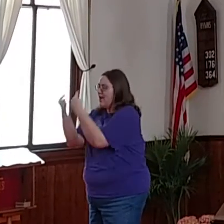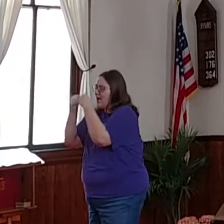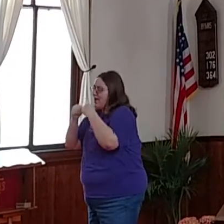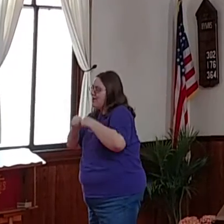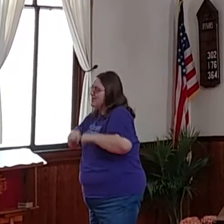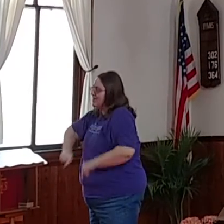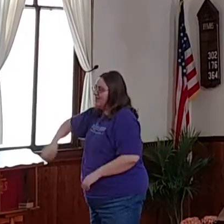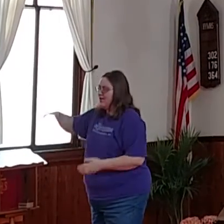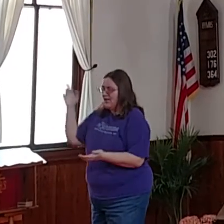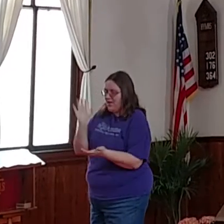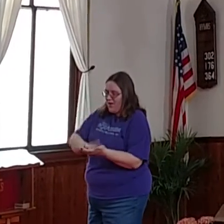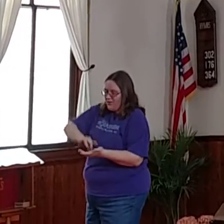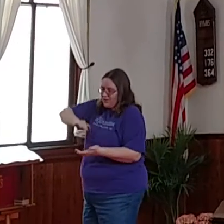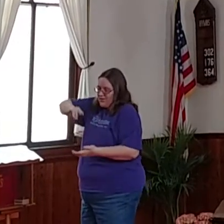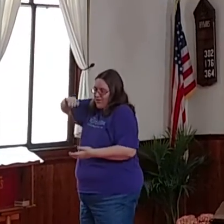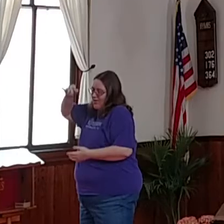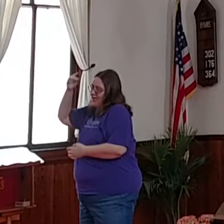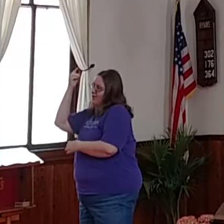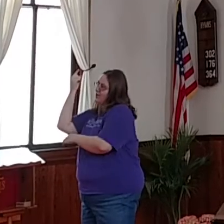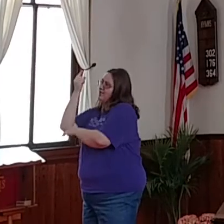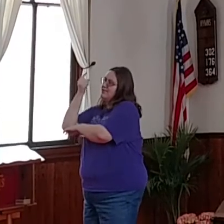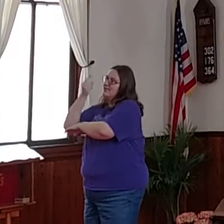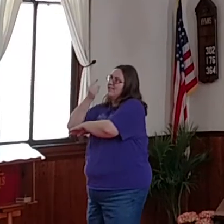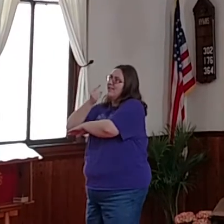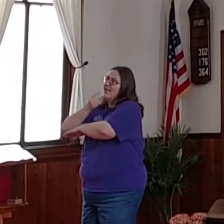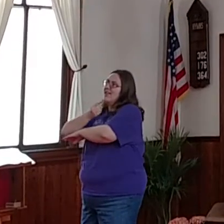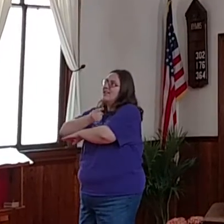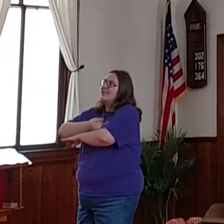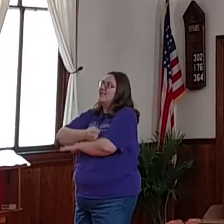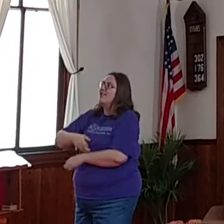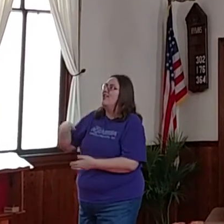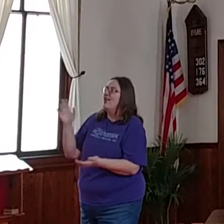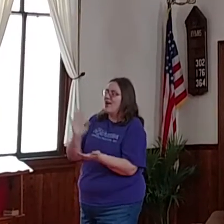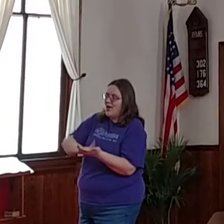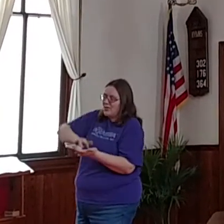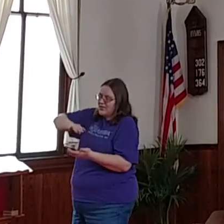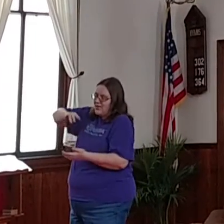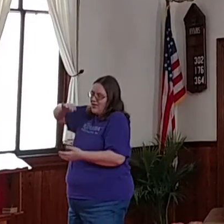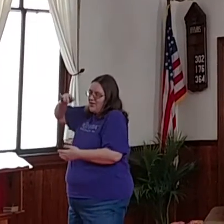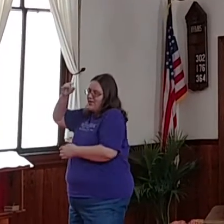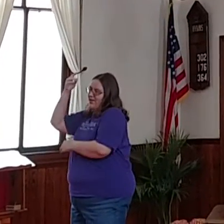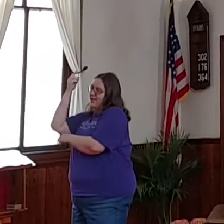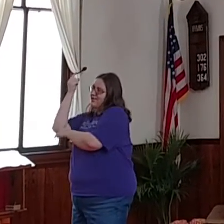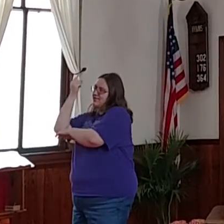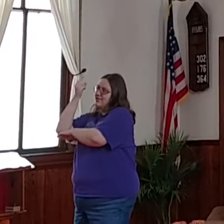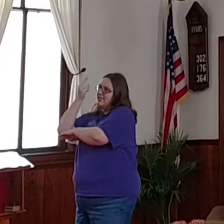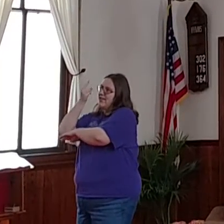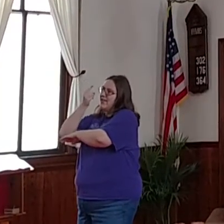coming, oh glorious day, oh glorious day.